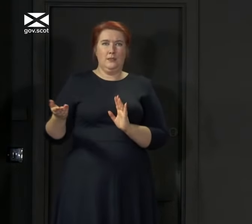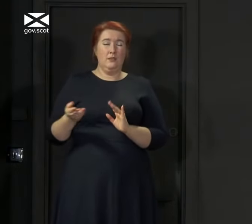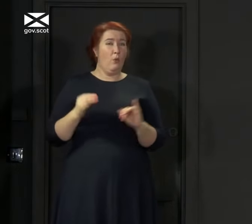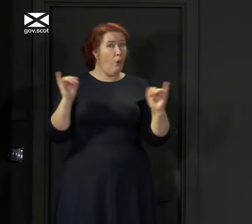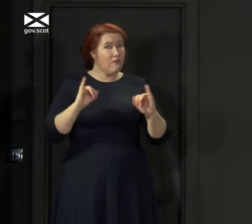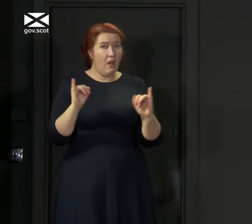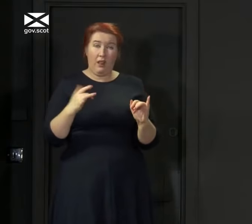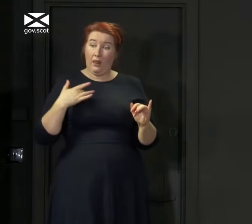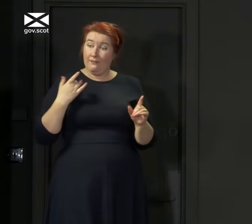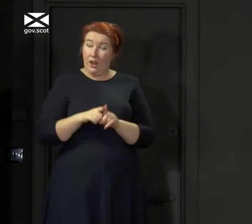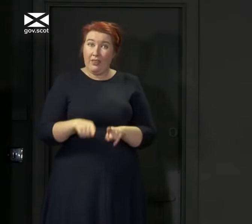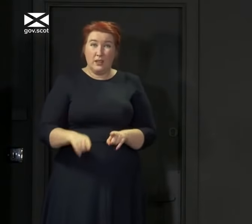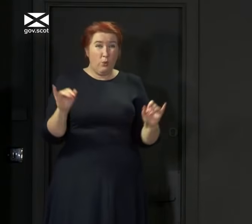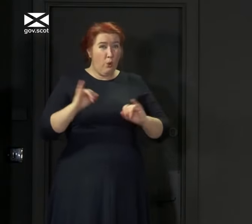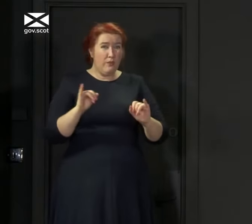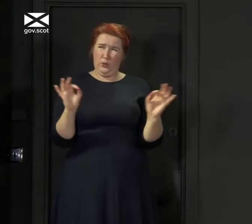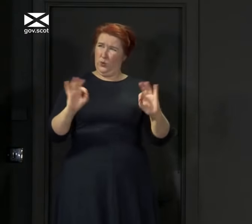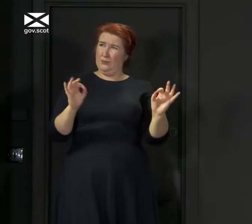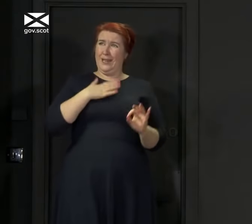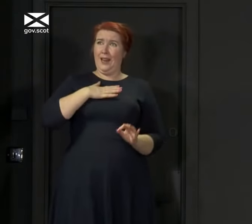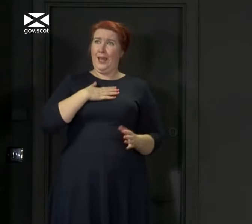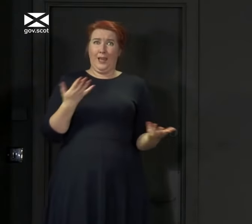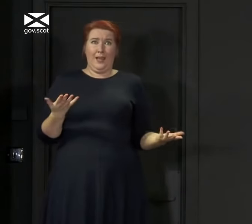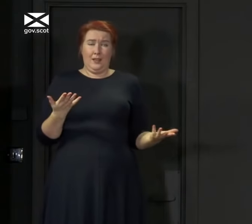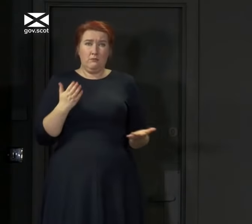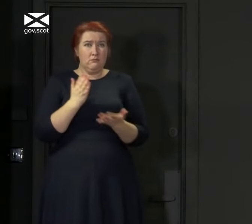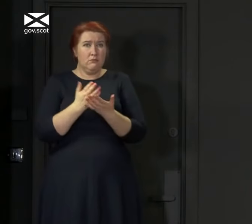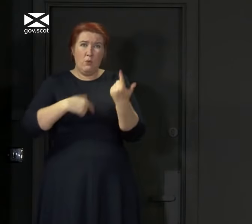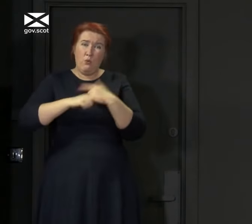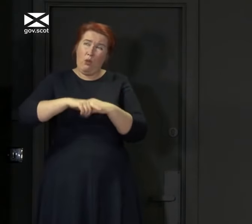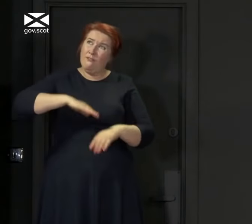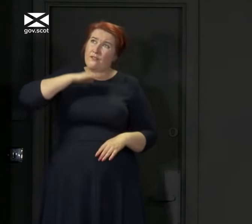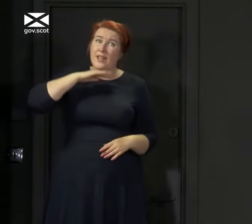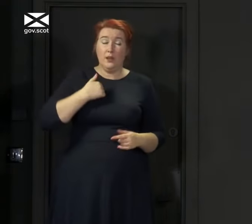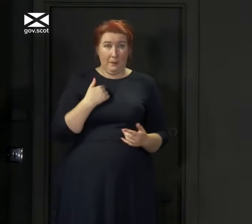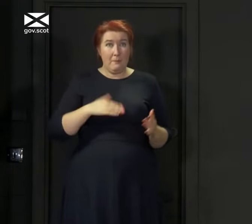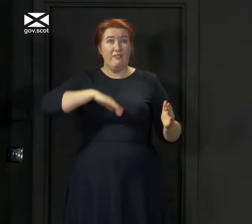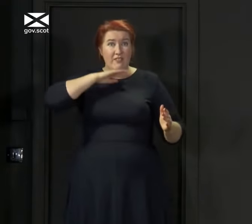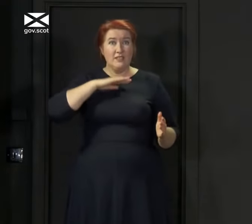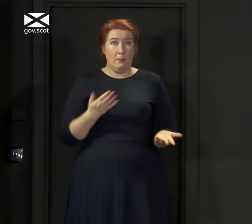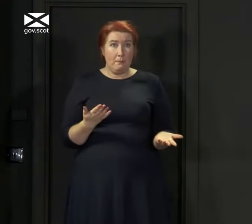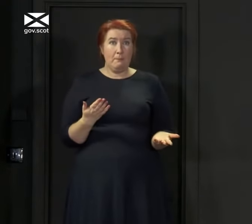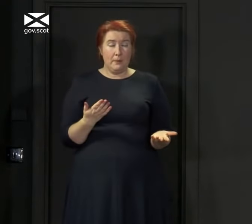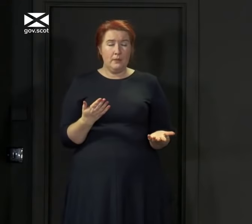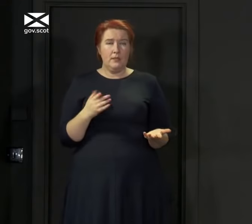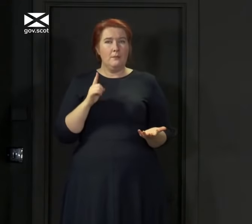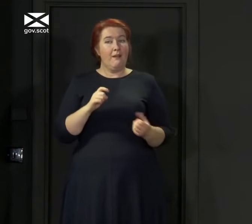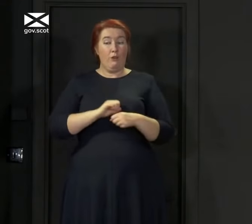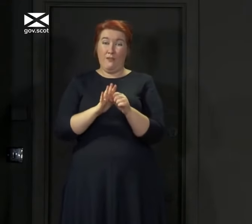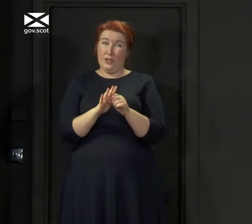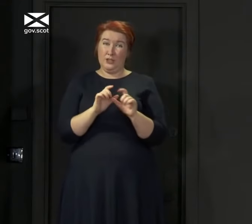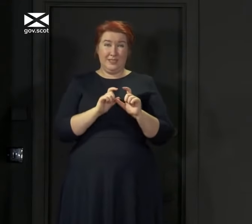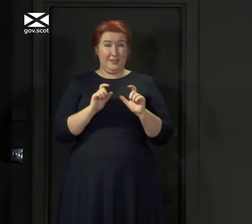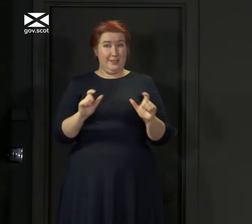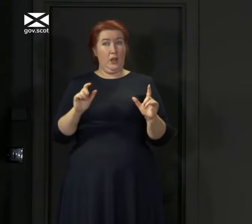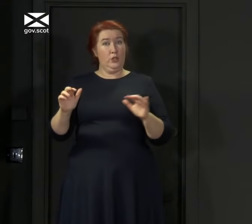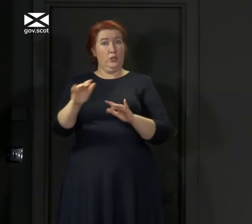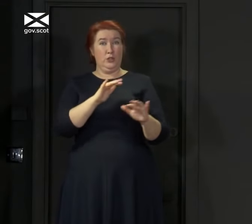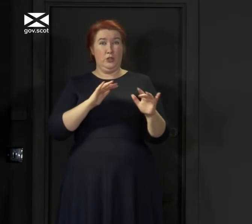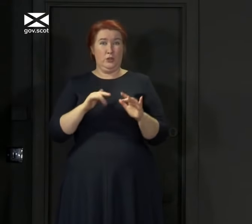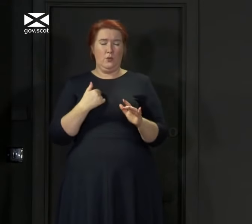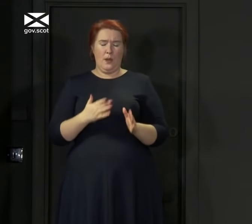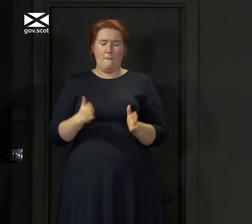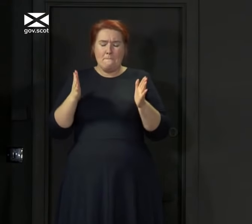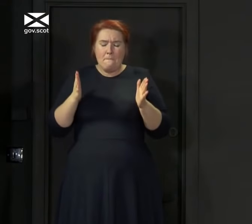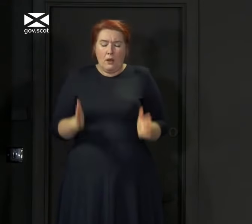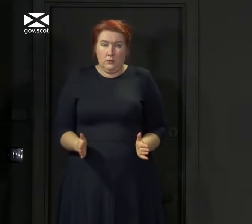live like this. None of us like it. We're all, you know, fed up with it. I'm fed up with it. But this virus hasn't gone away and we must, must,